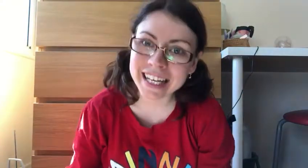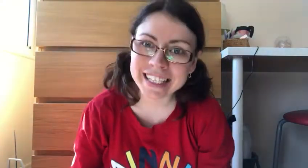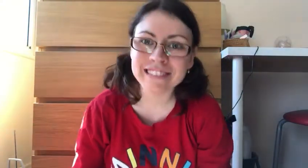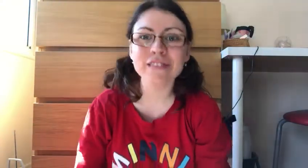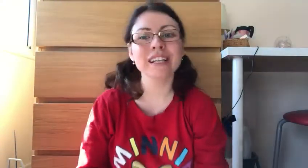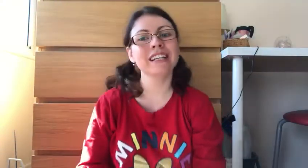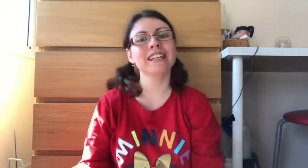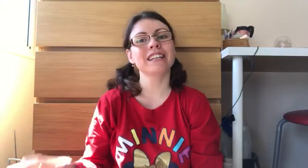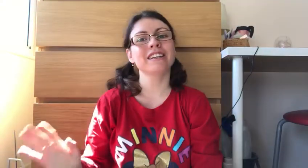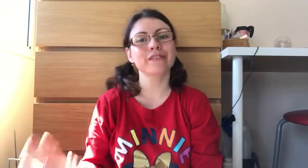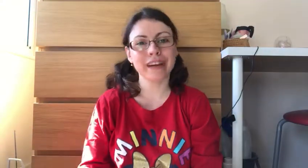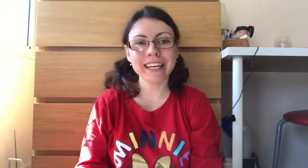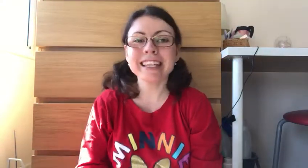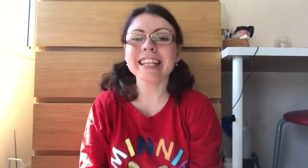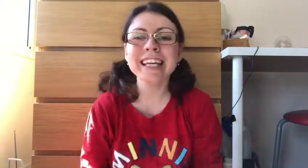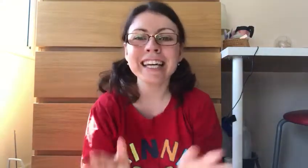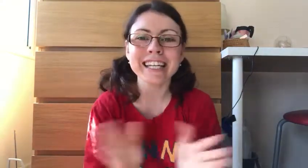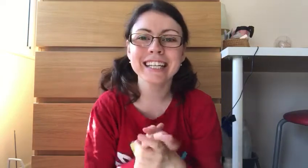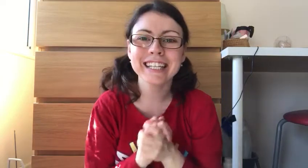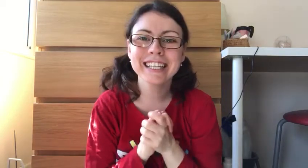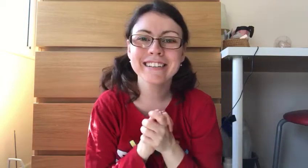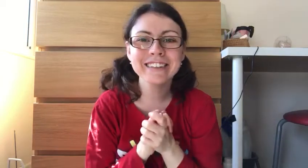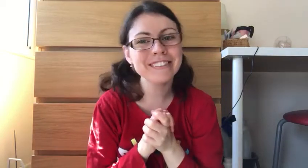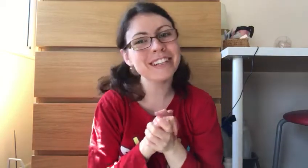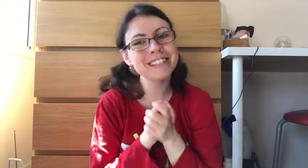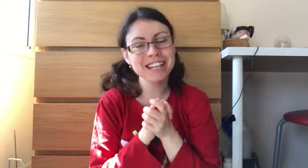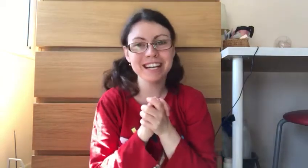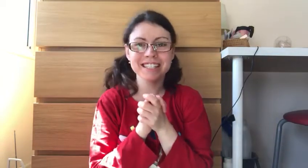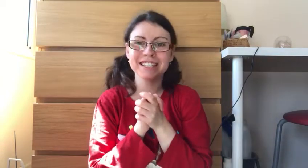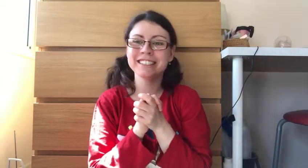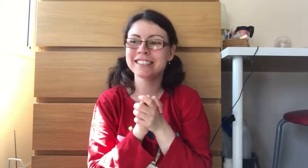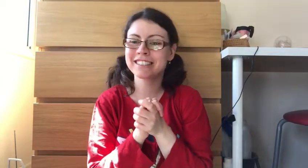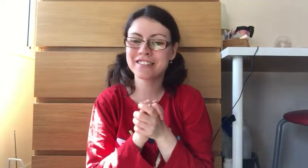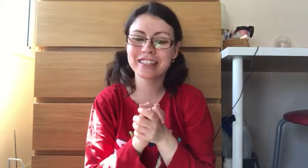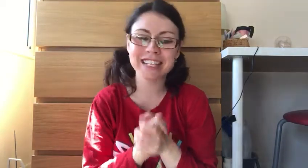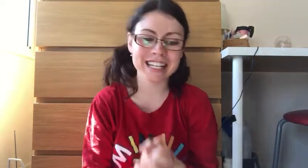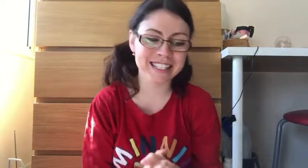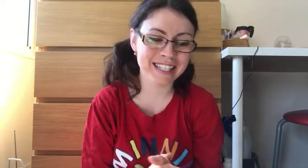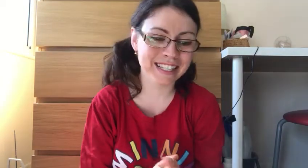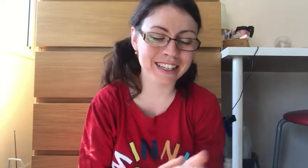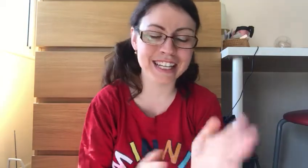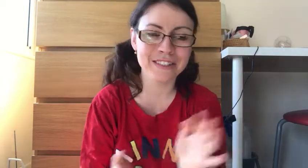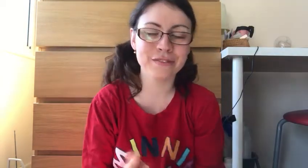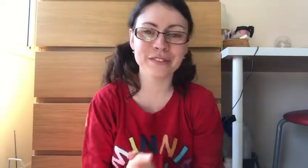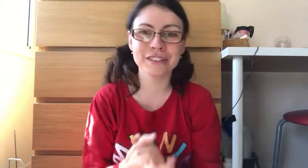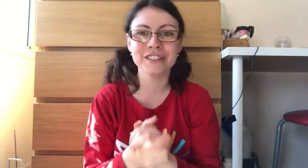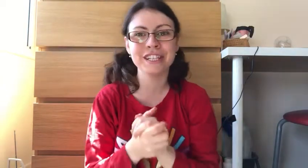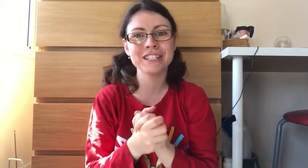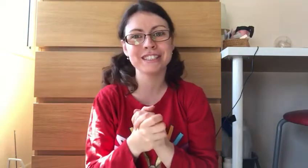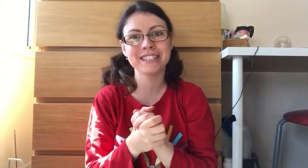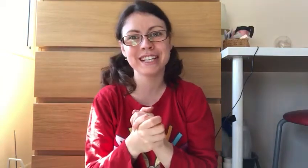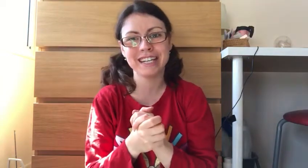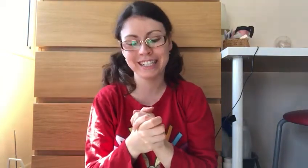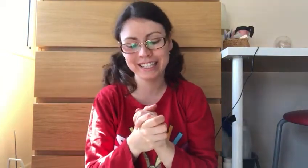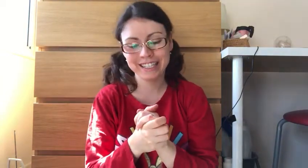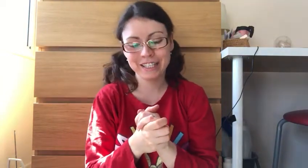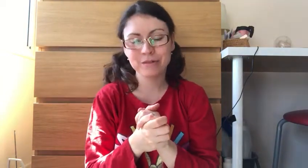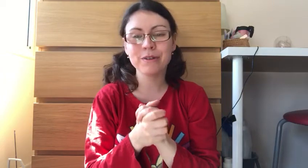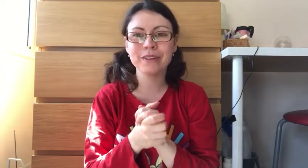finally we've got turtles. Fantastic. Okay so for the turtle sign, what we